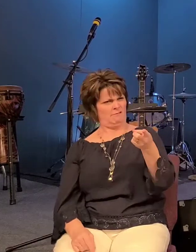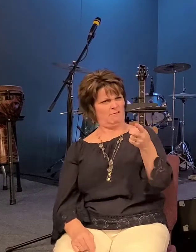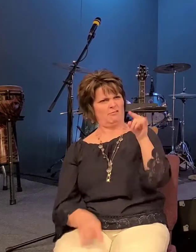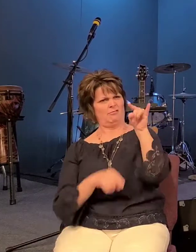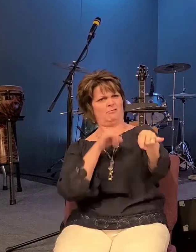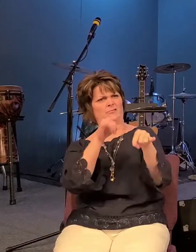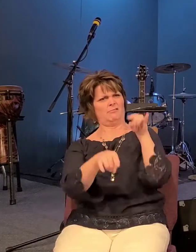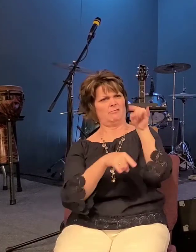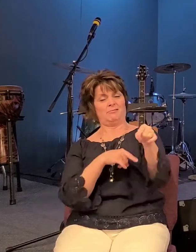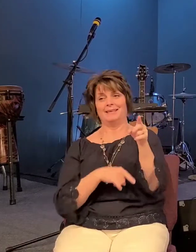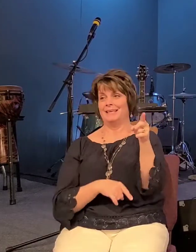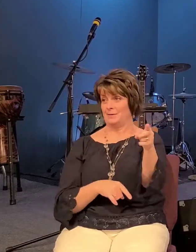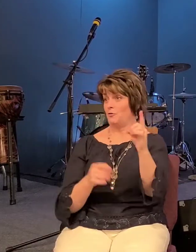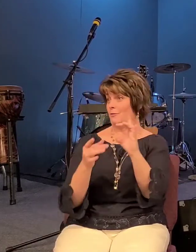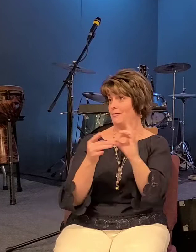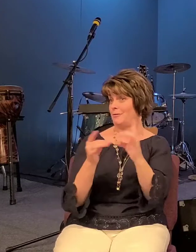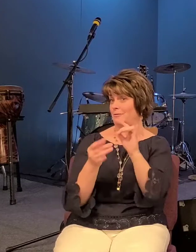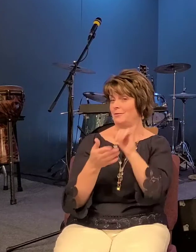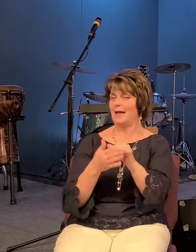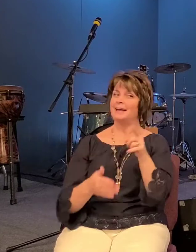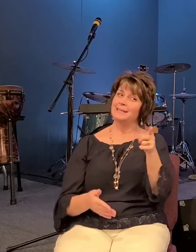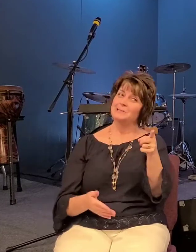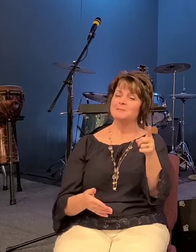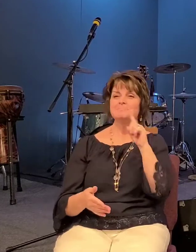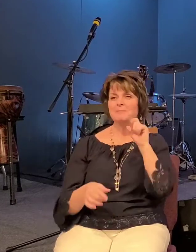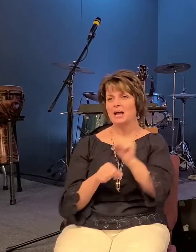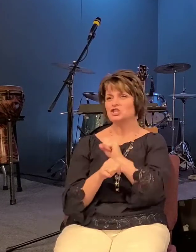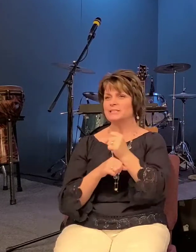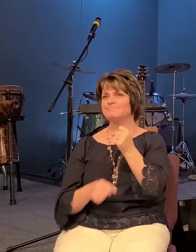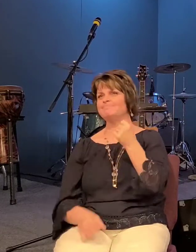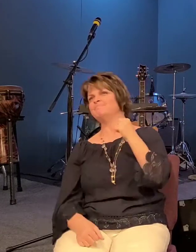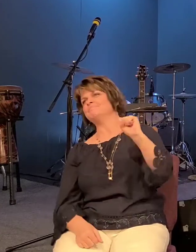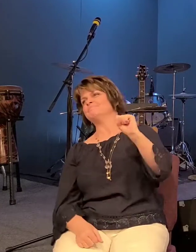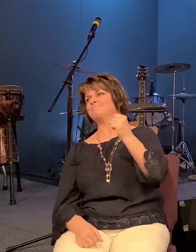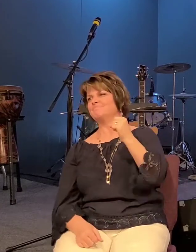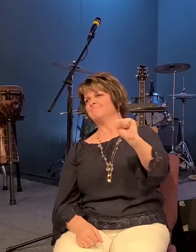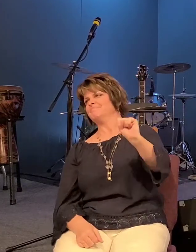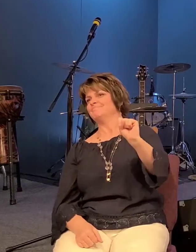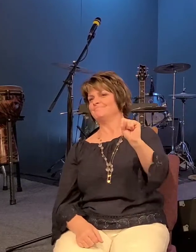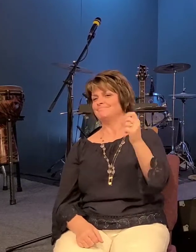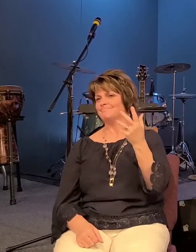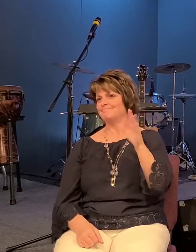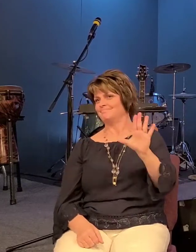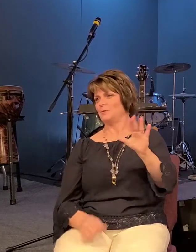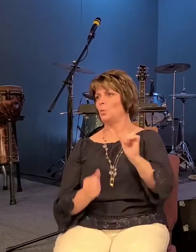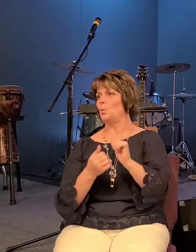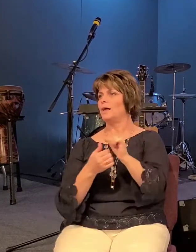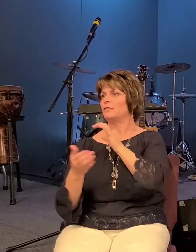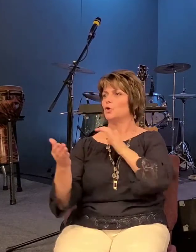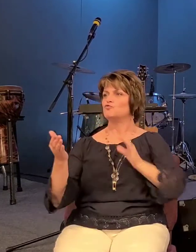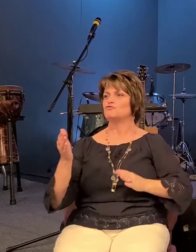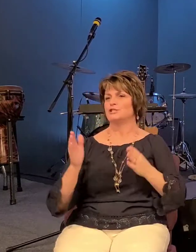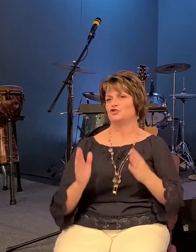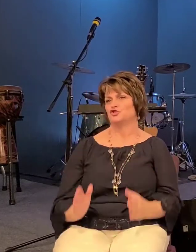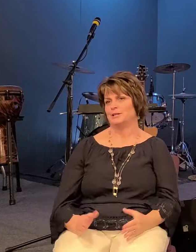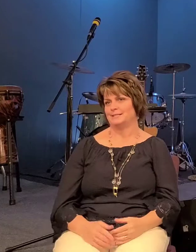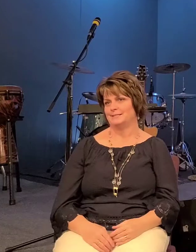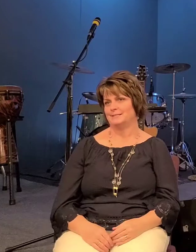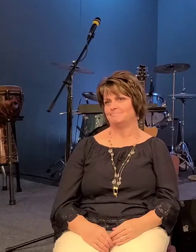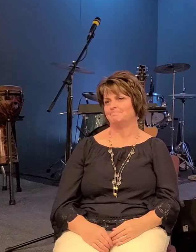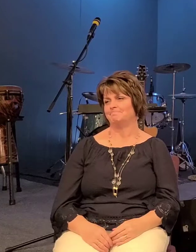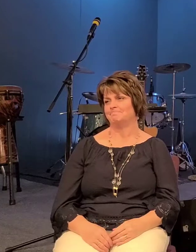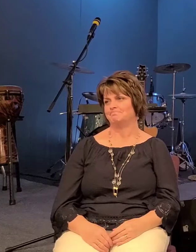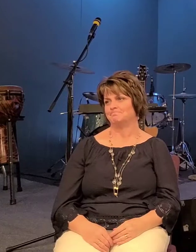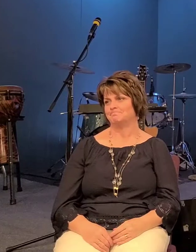and he was quite antagonistic towards christians and the the faith of christianity